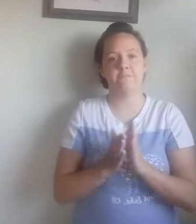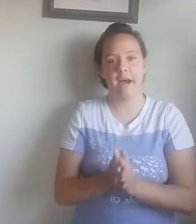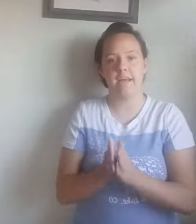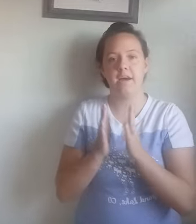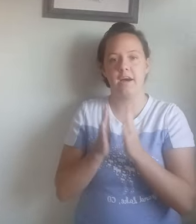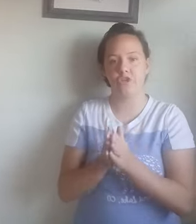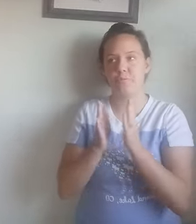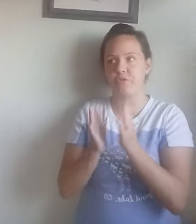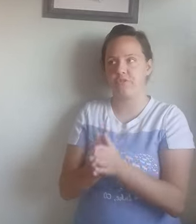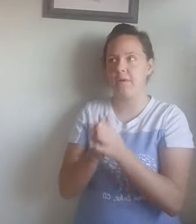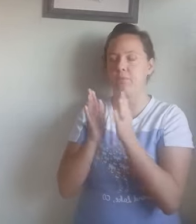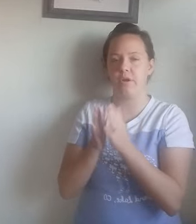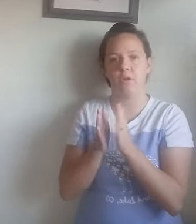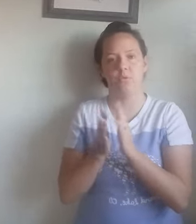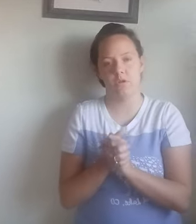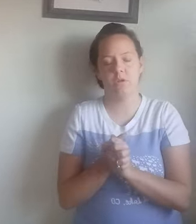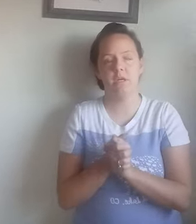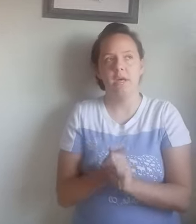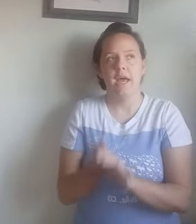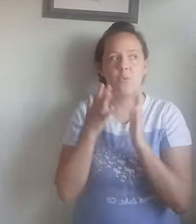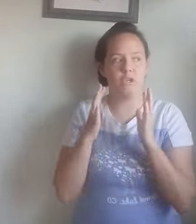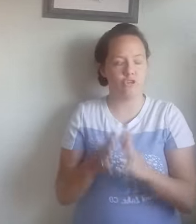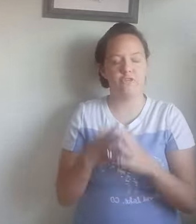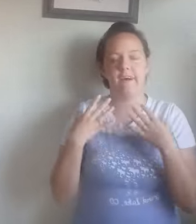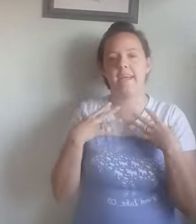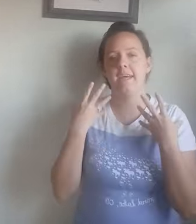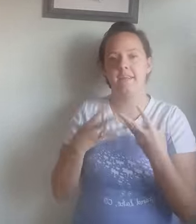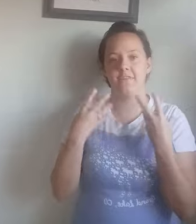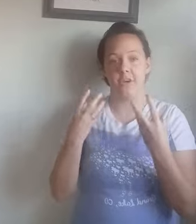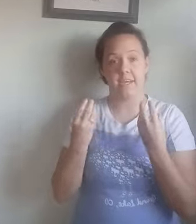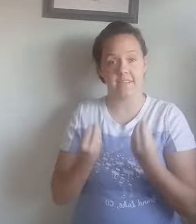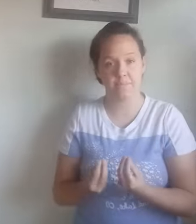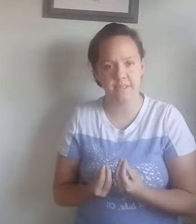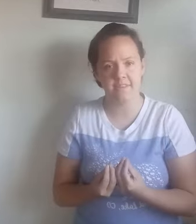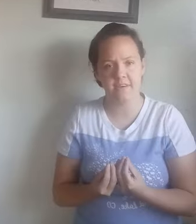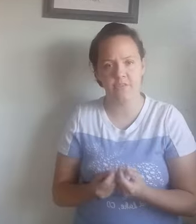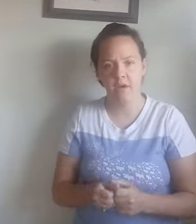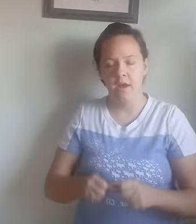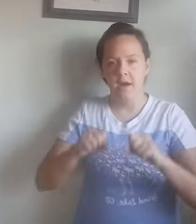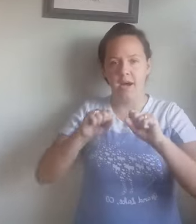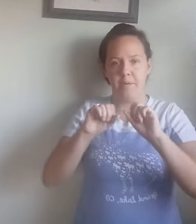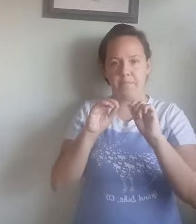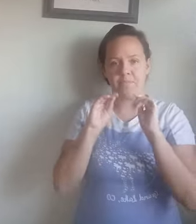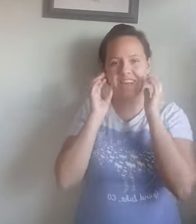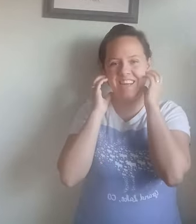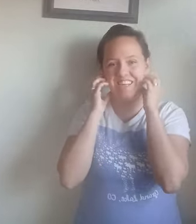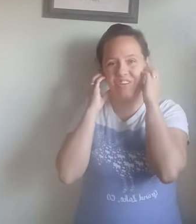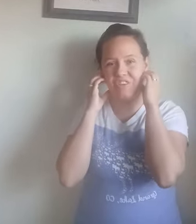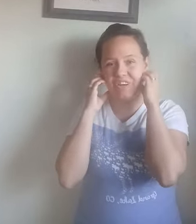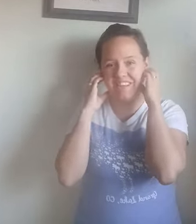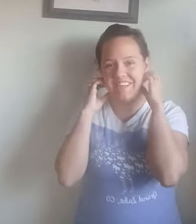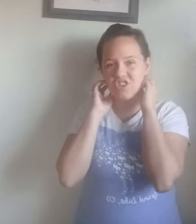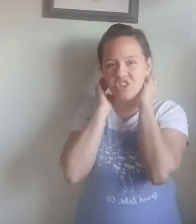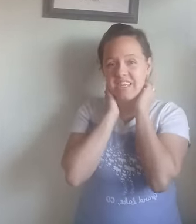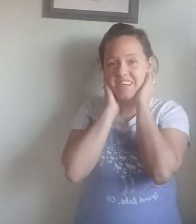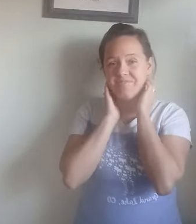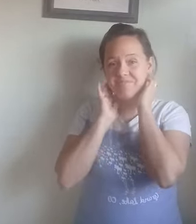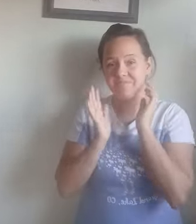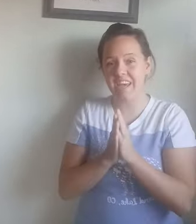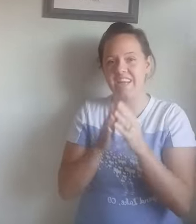find a hundred percent merino wool. And when you do find it, it is very expensive. Um, and it is very itchy and